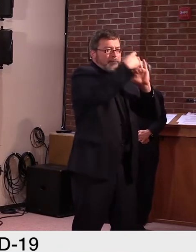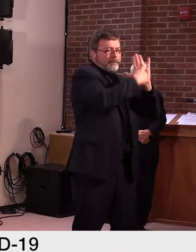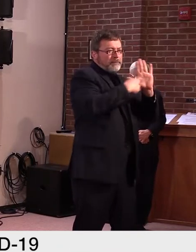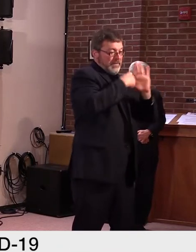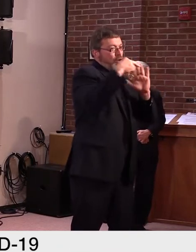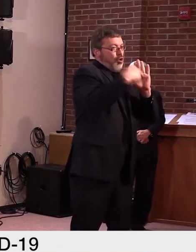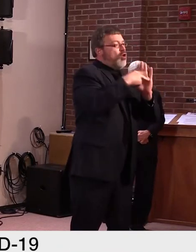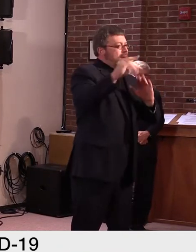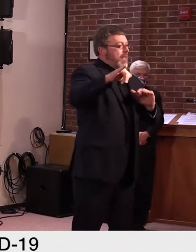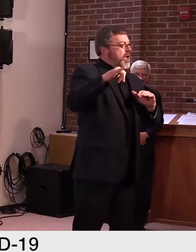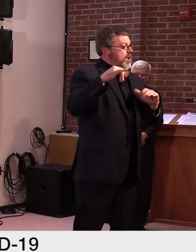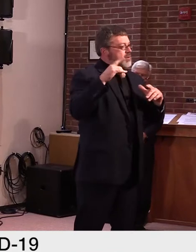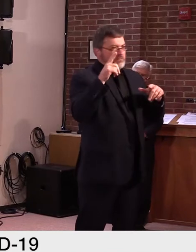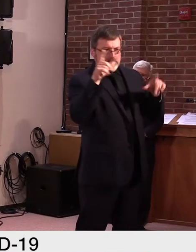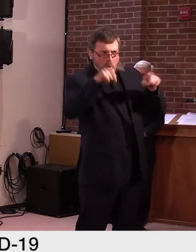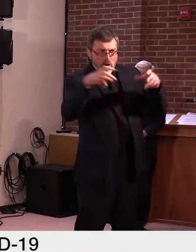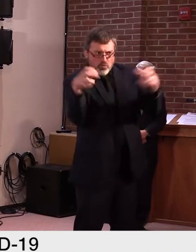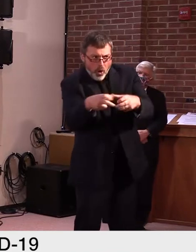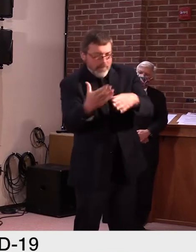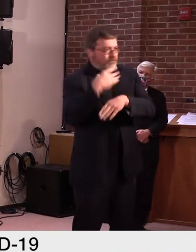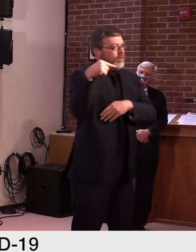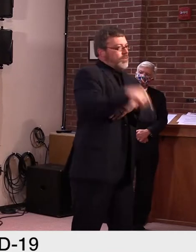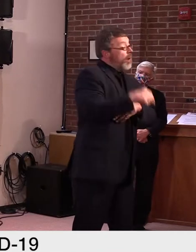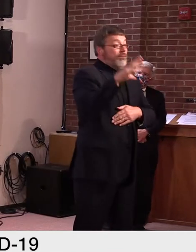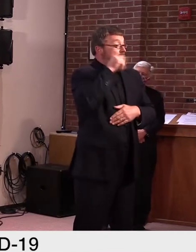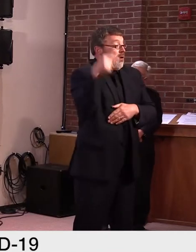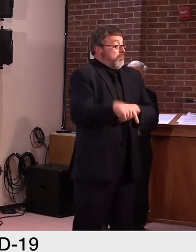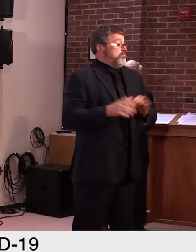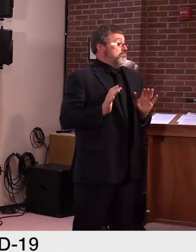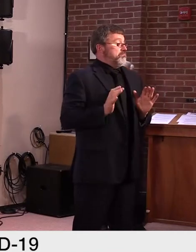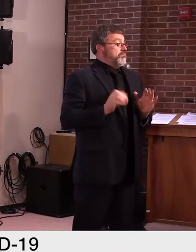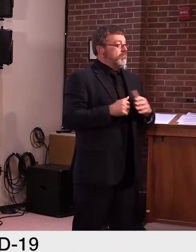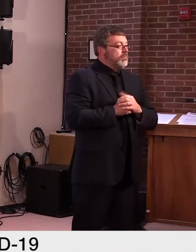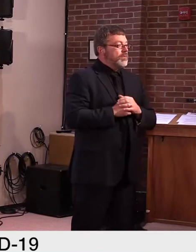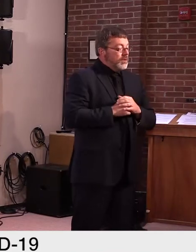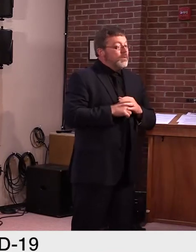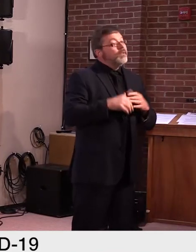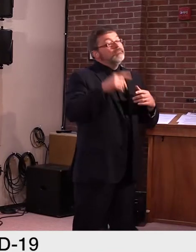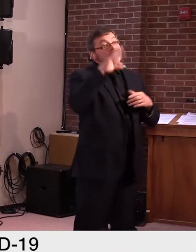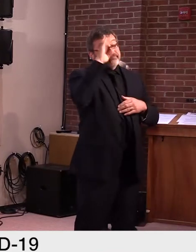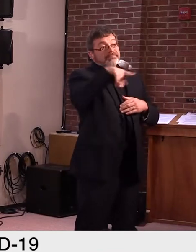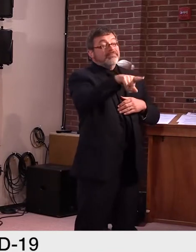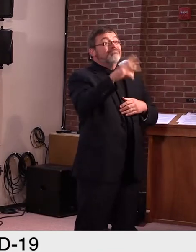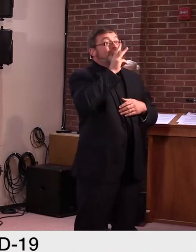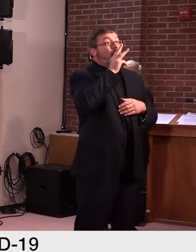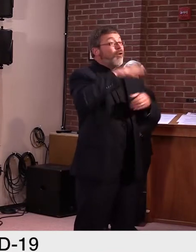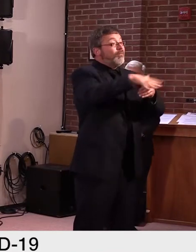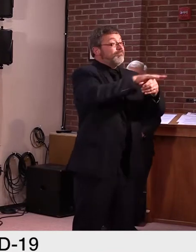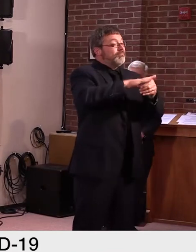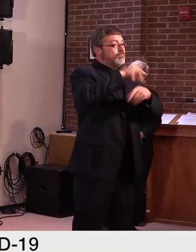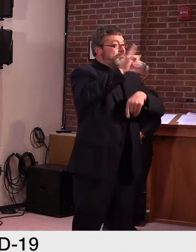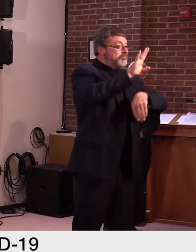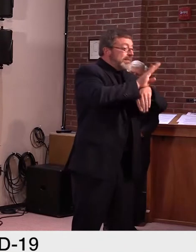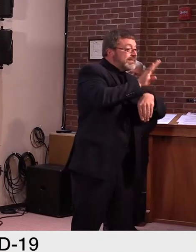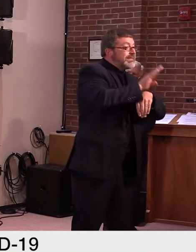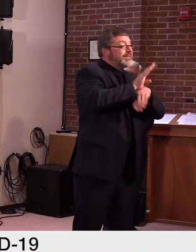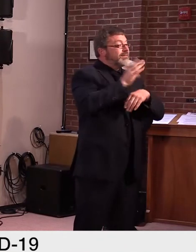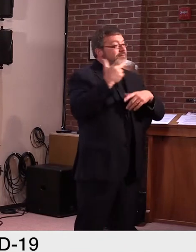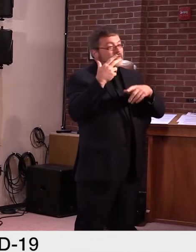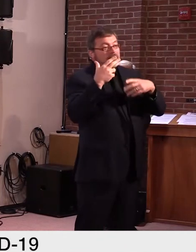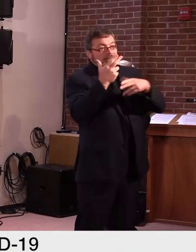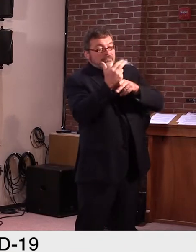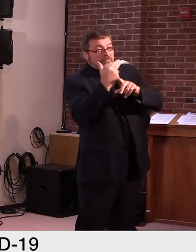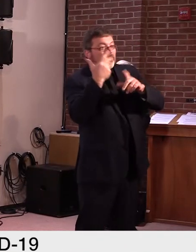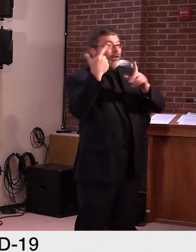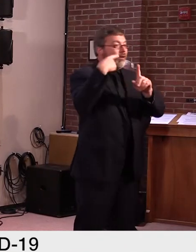campgrounds, marinas, and cottages, which are now closing for the season, have been at 100 percent capacity all